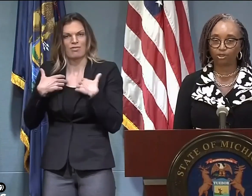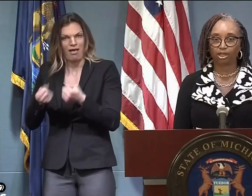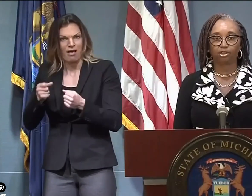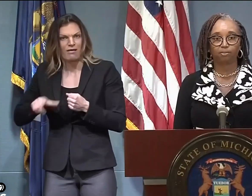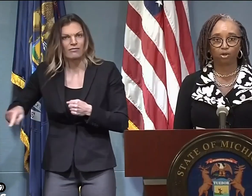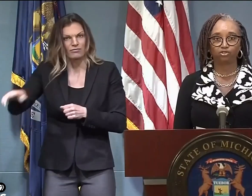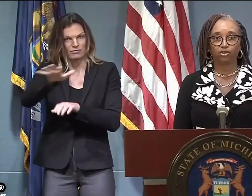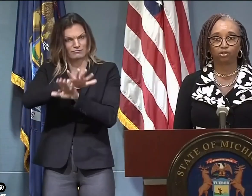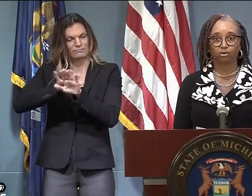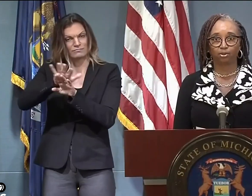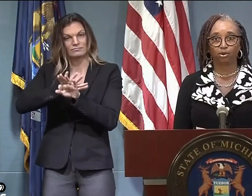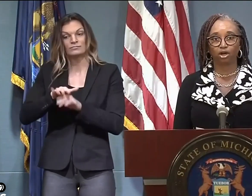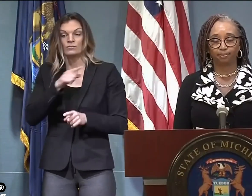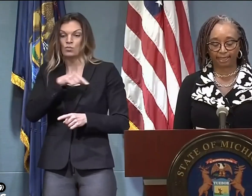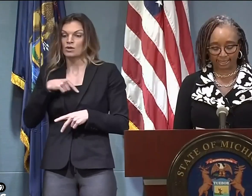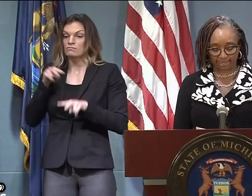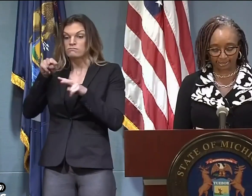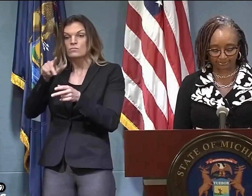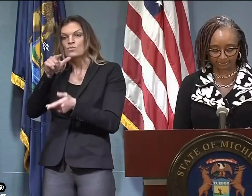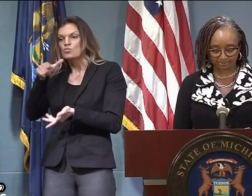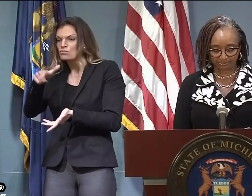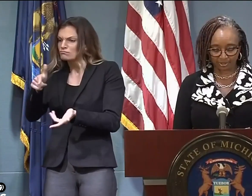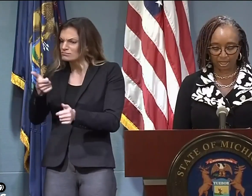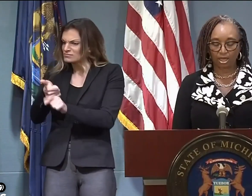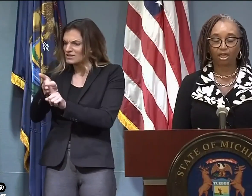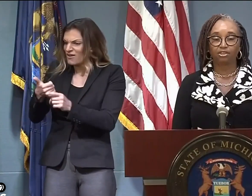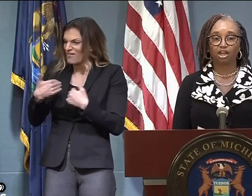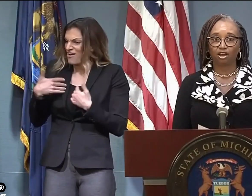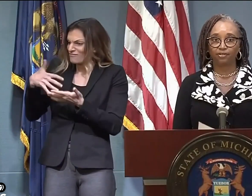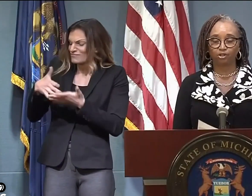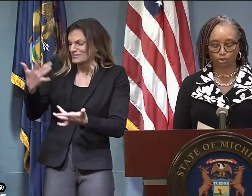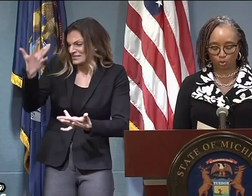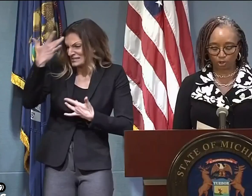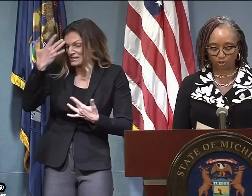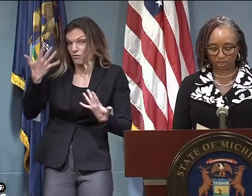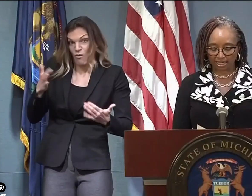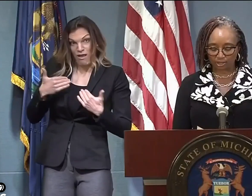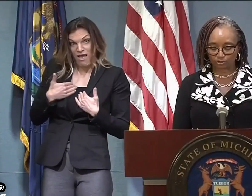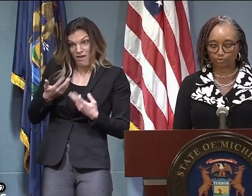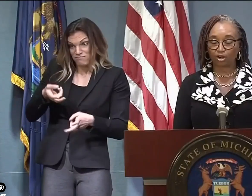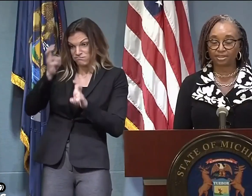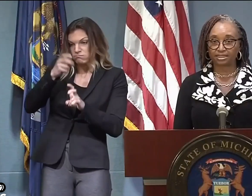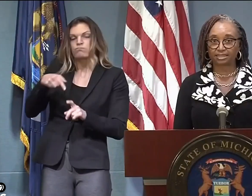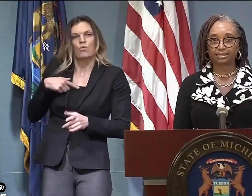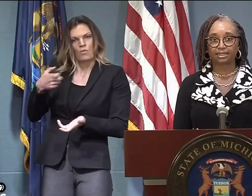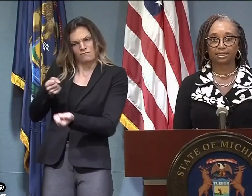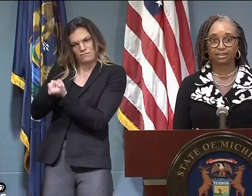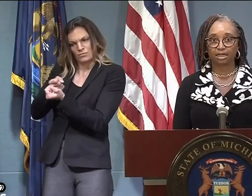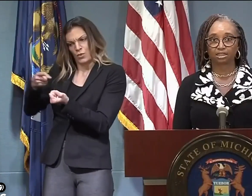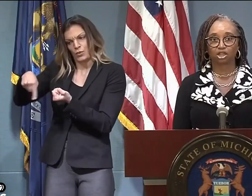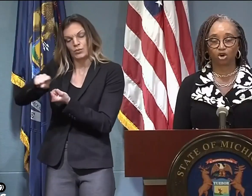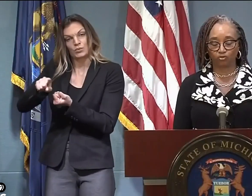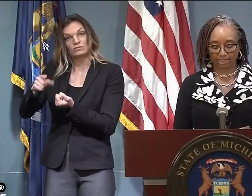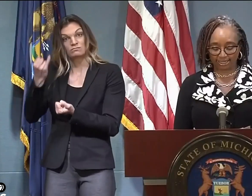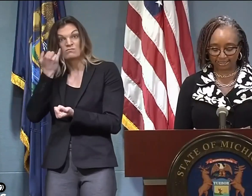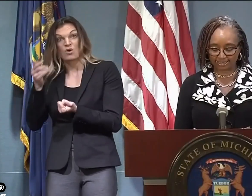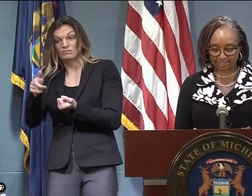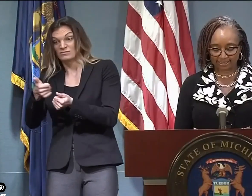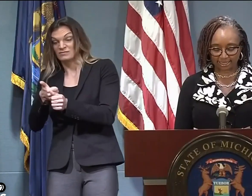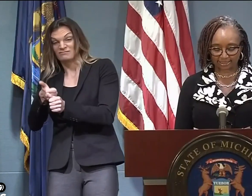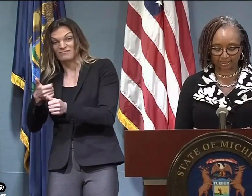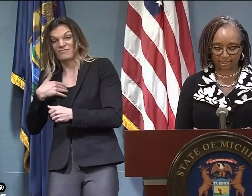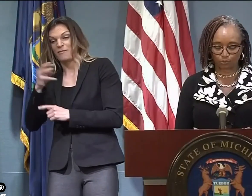each community we serve, including the most vulnerable on Medicaid. The governor's order allows